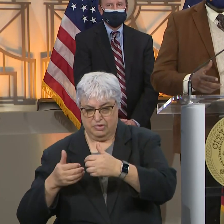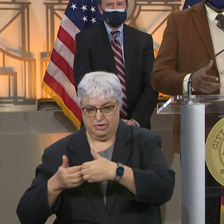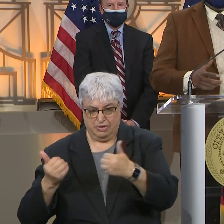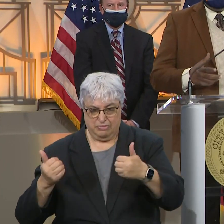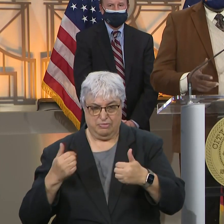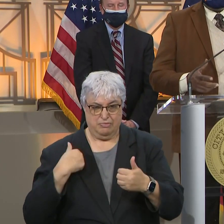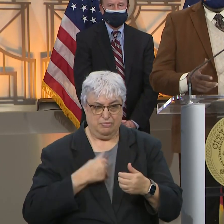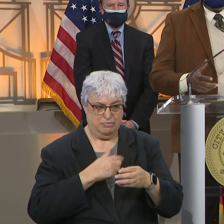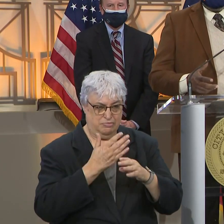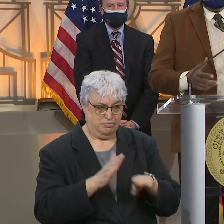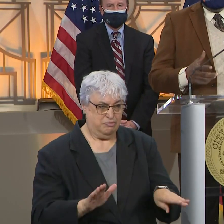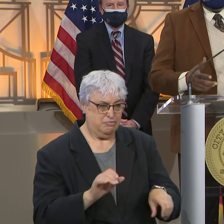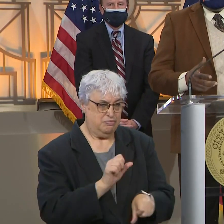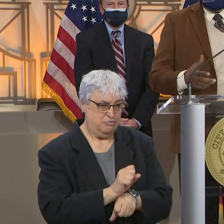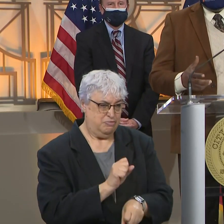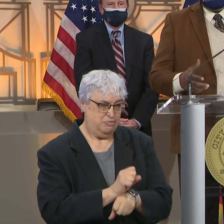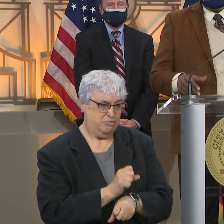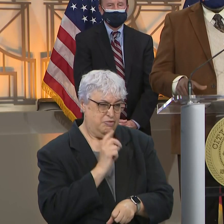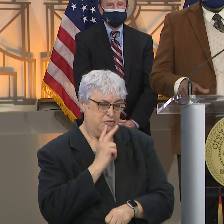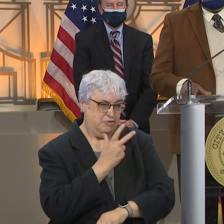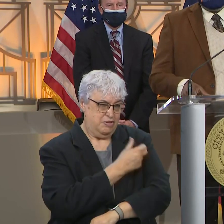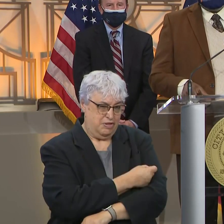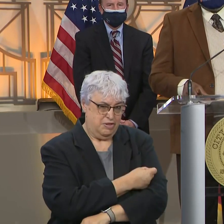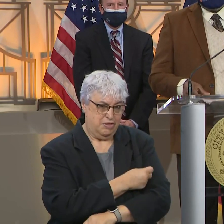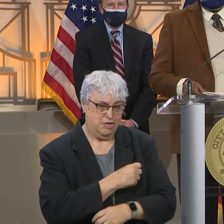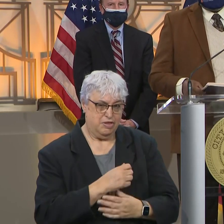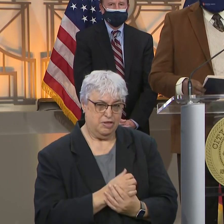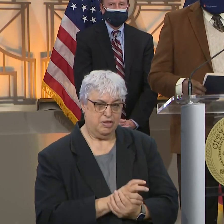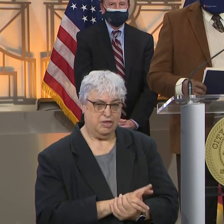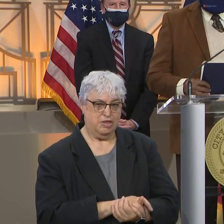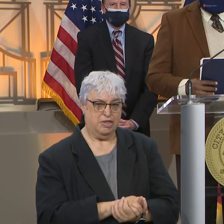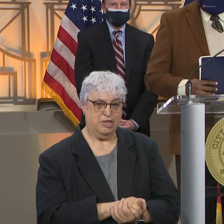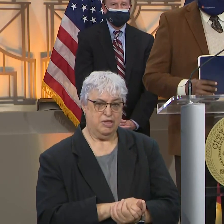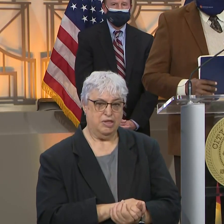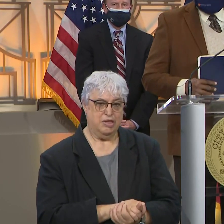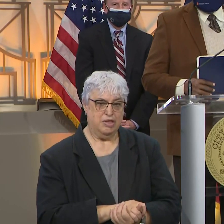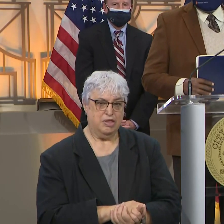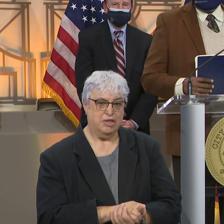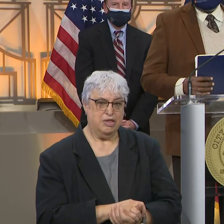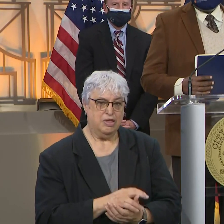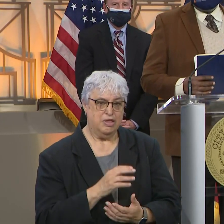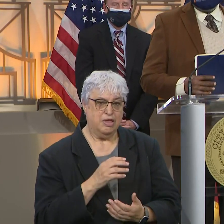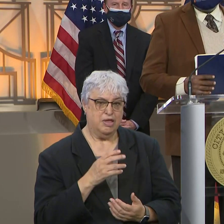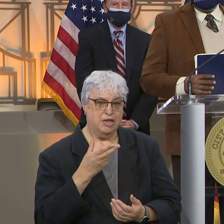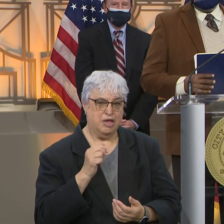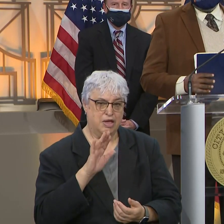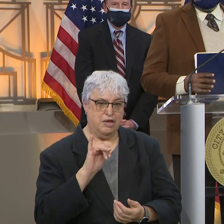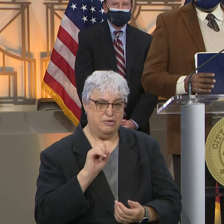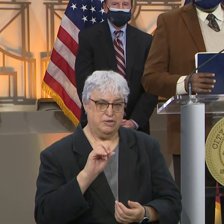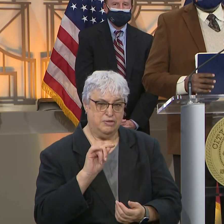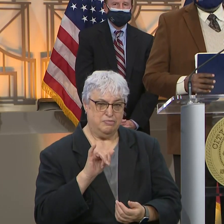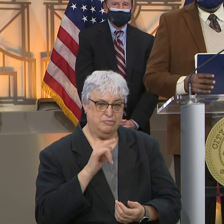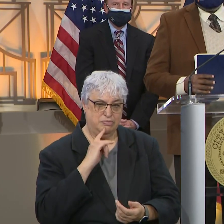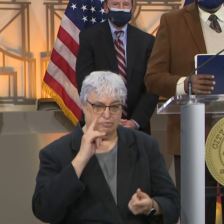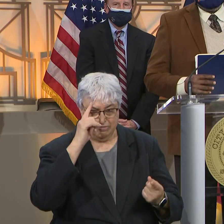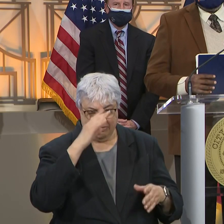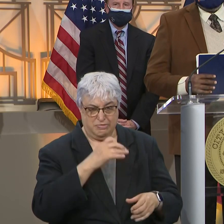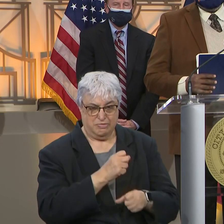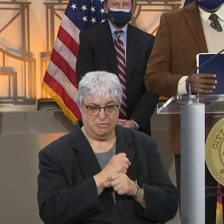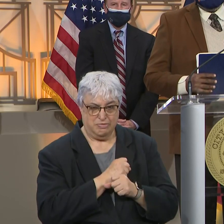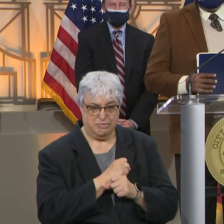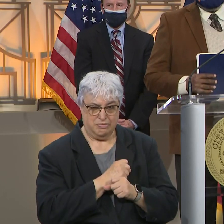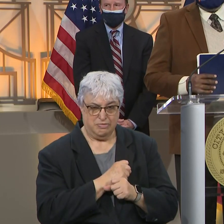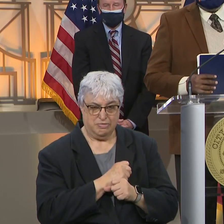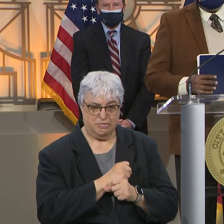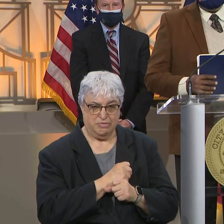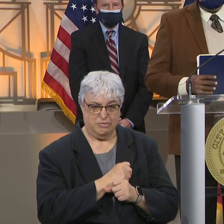divided up the workload for vaccine administration. said Houston is part of Harris County. Are we expecting to get